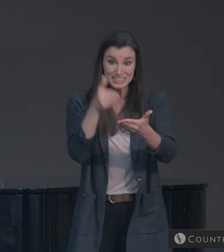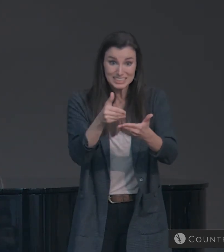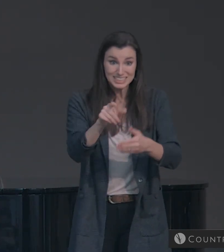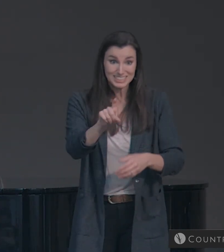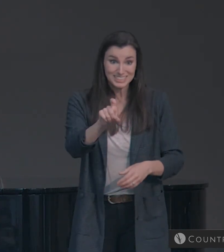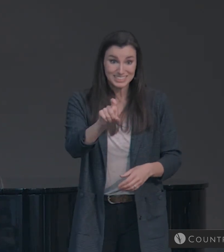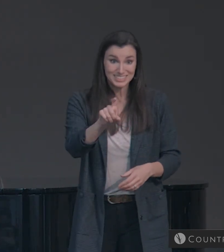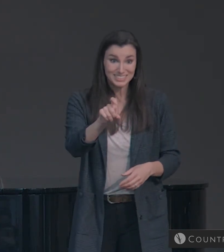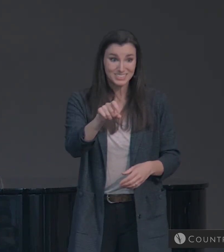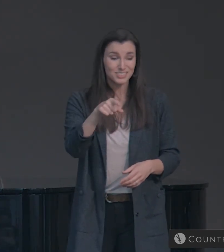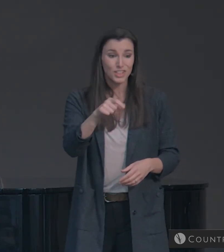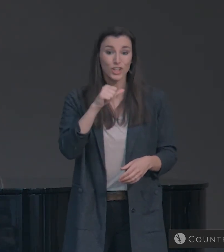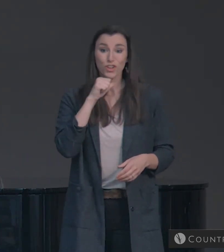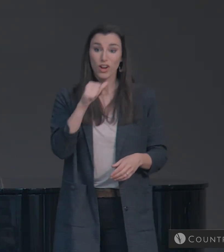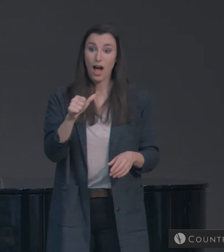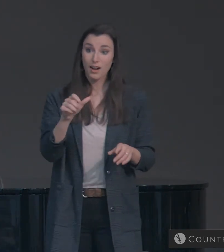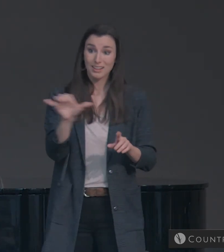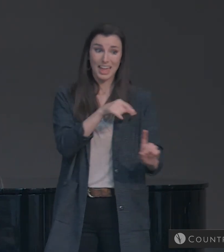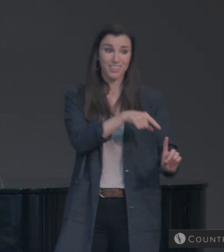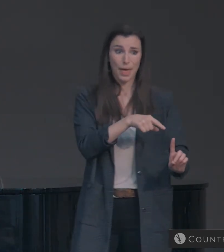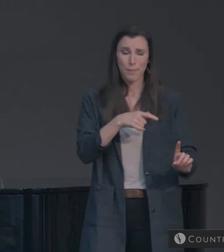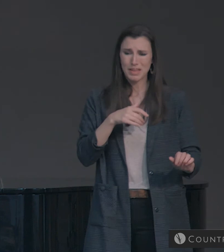You're not one of the silly ones?